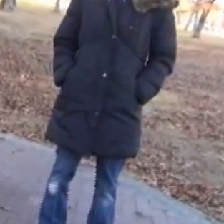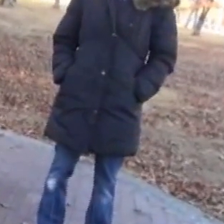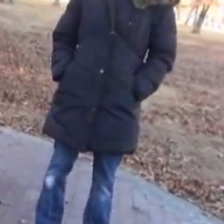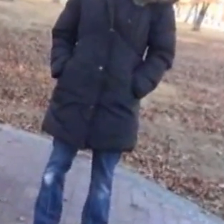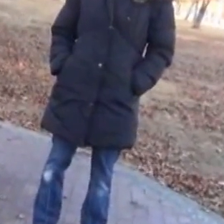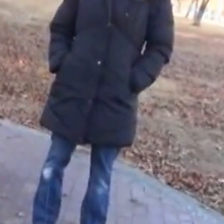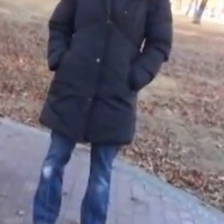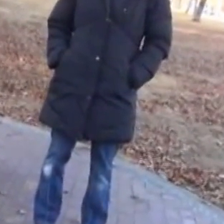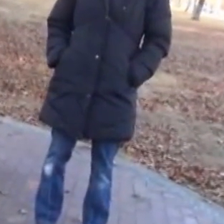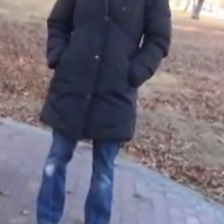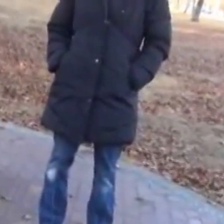So, um,